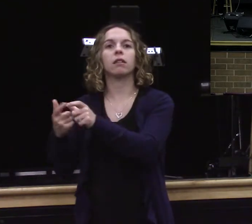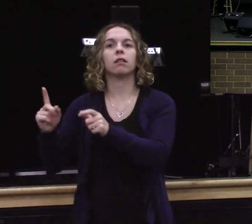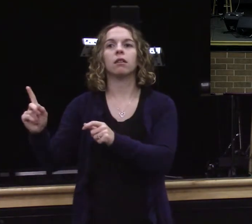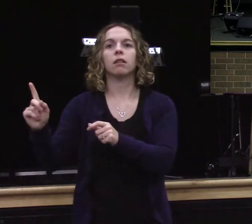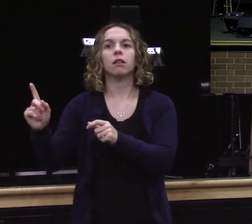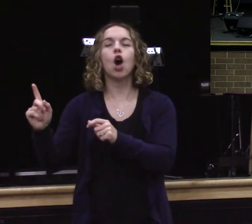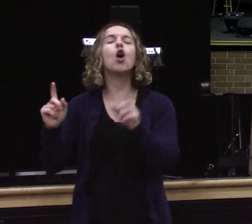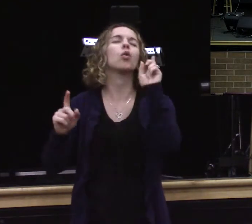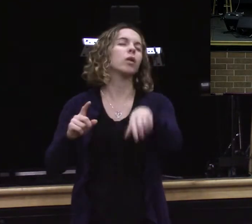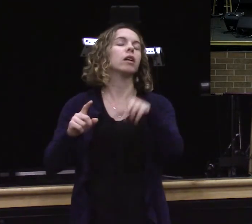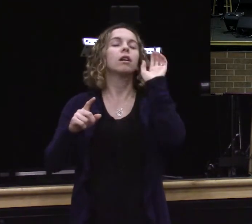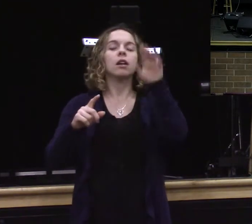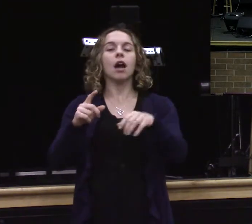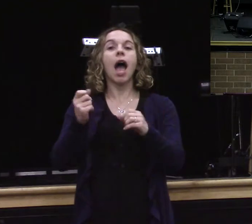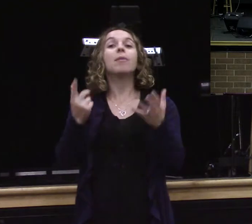did make a bet.